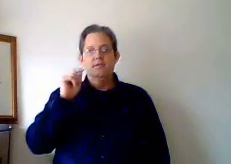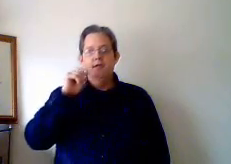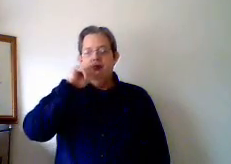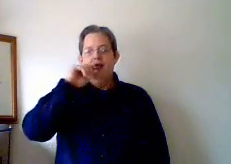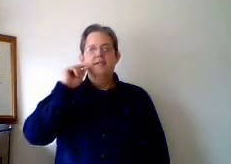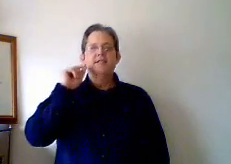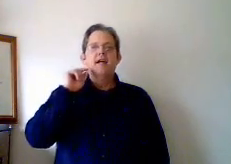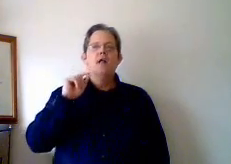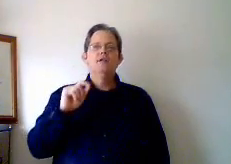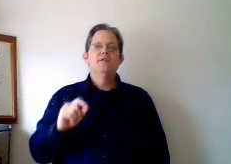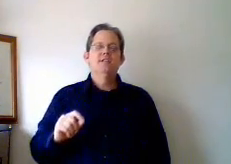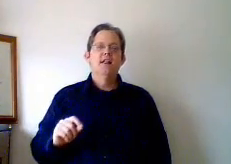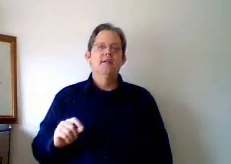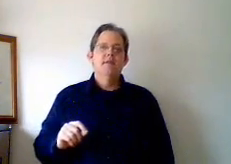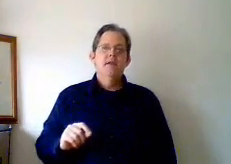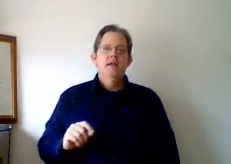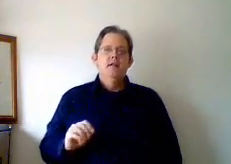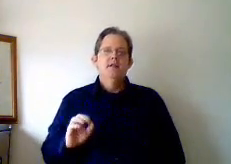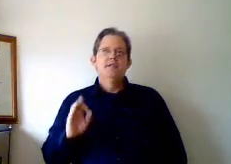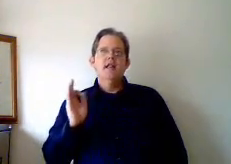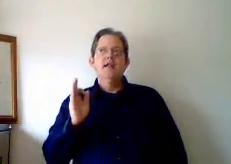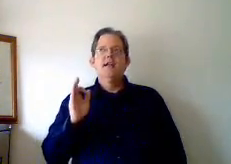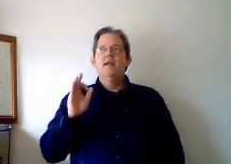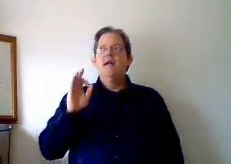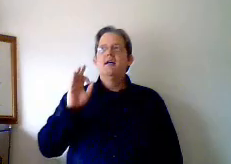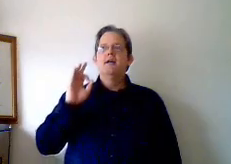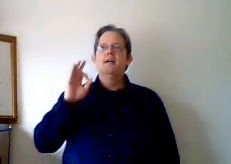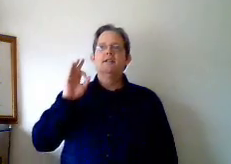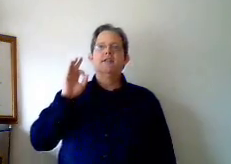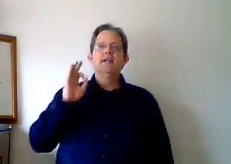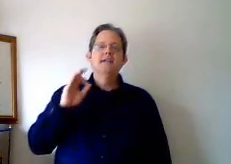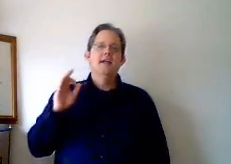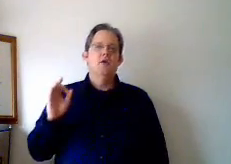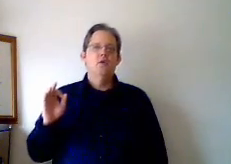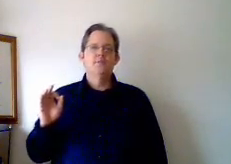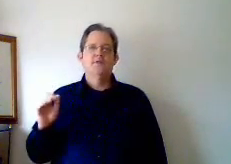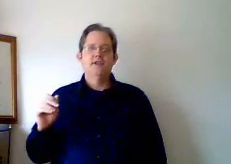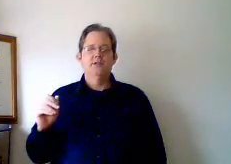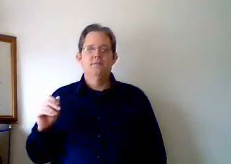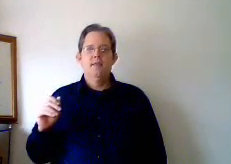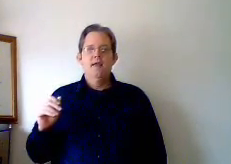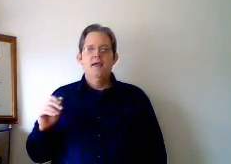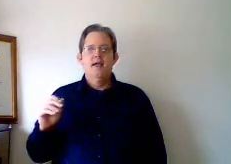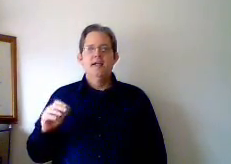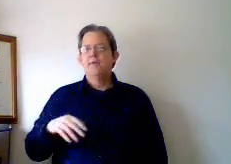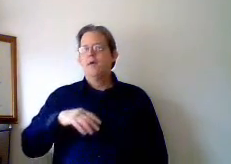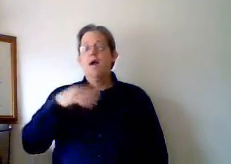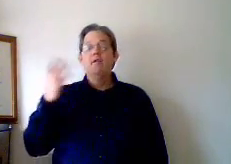of selling. Selling is the second oldest profession. It's been around